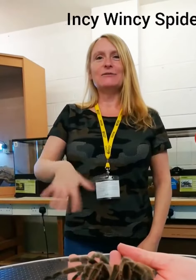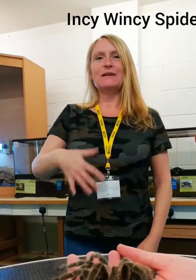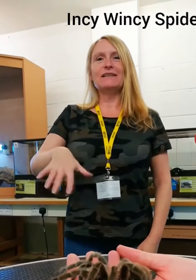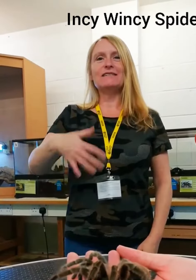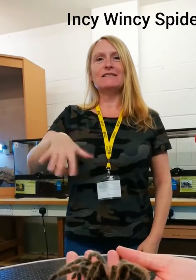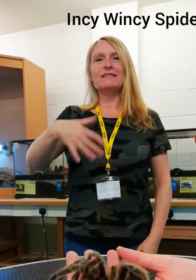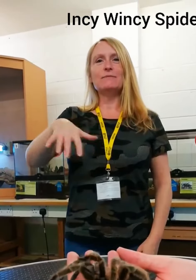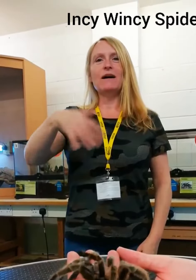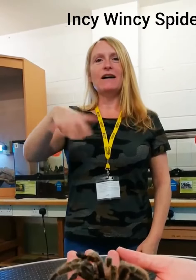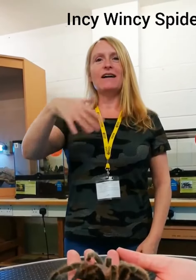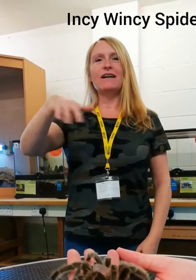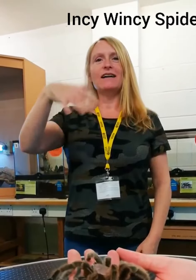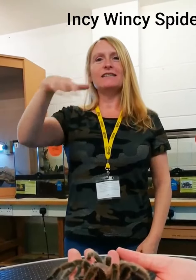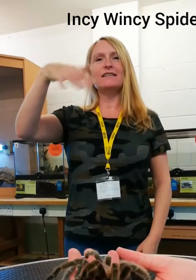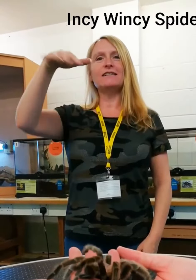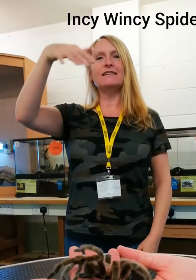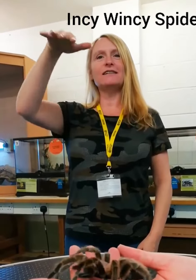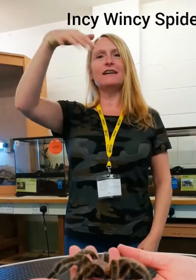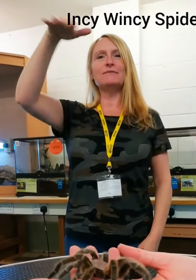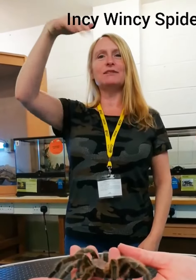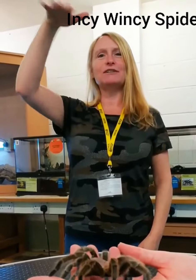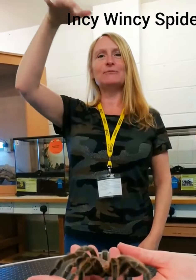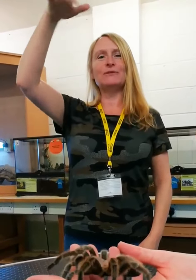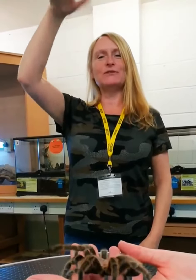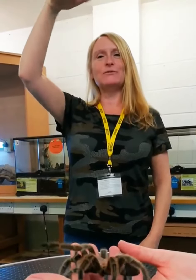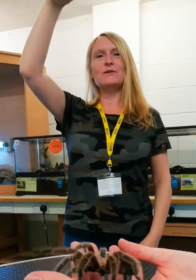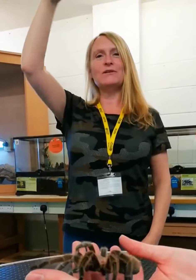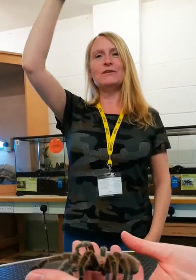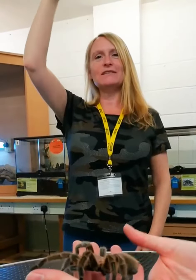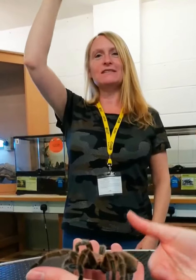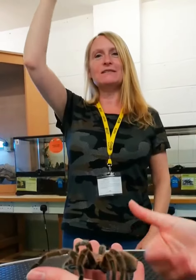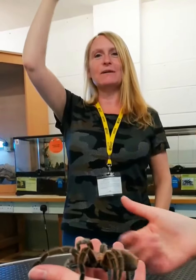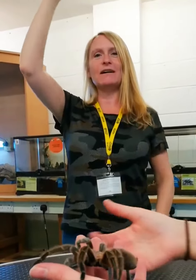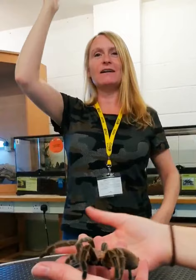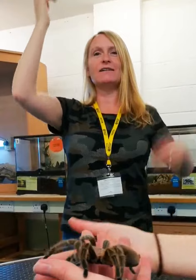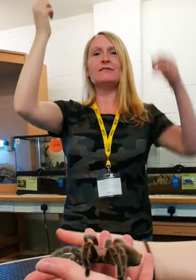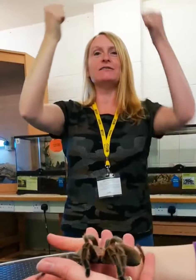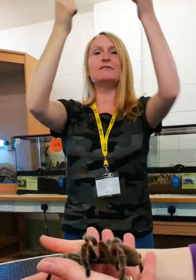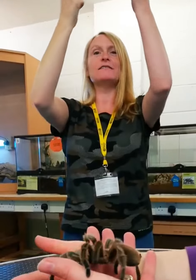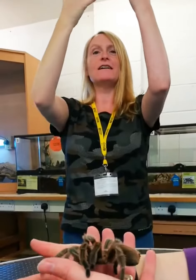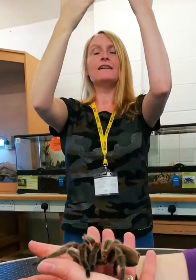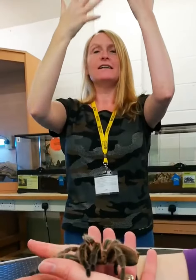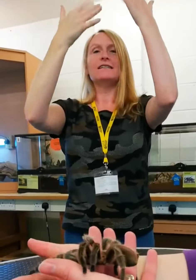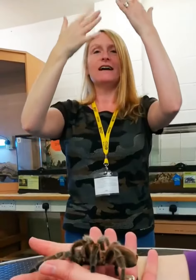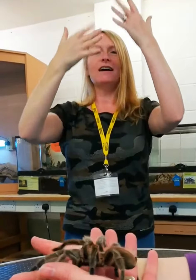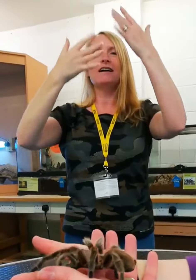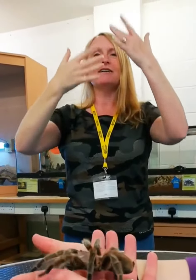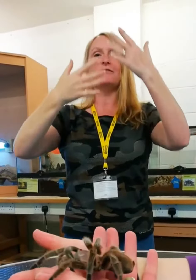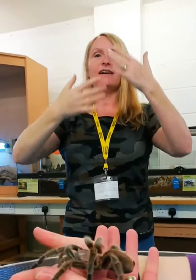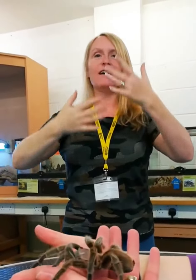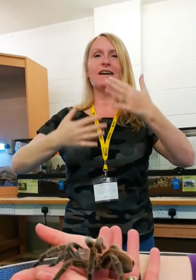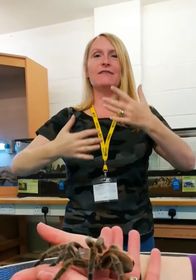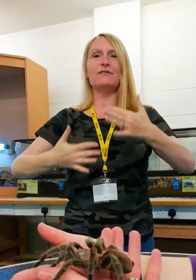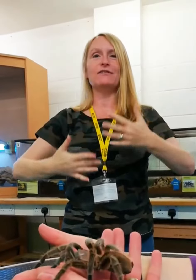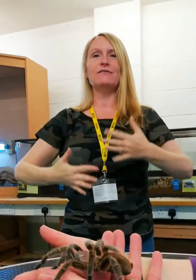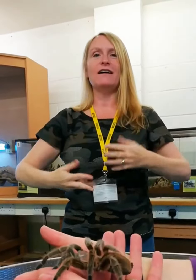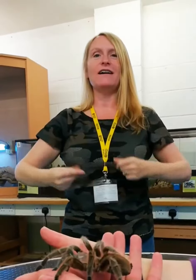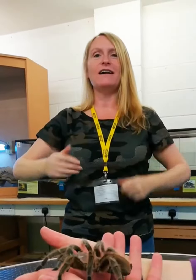Wincy Spider climbed up the water spout. Down came the rain